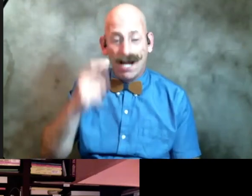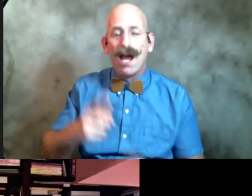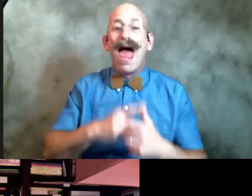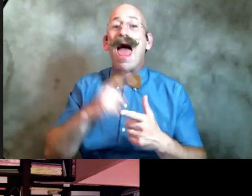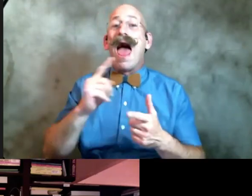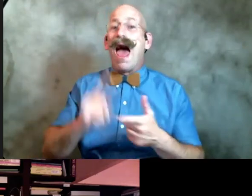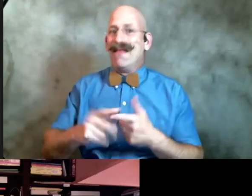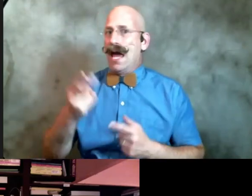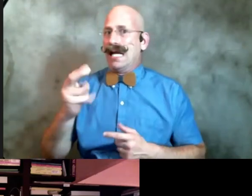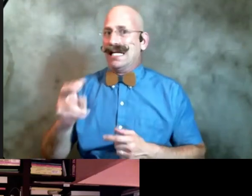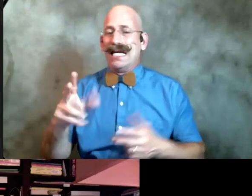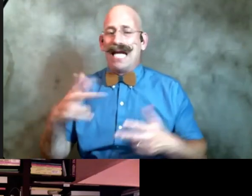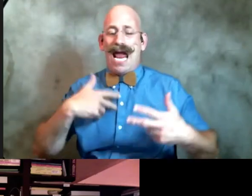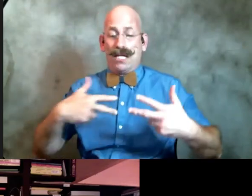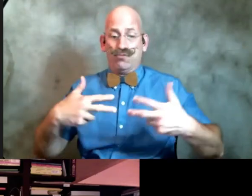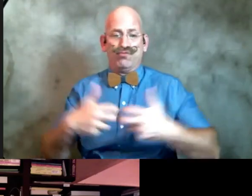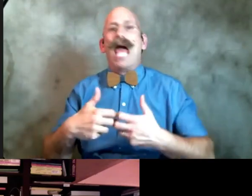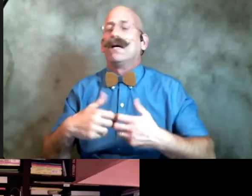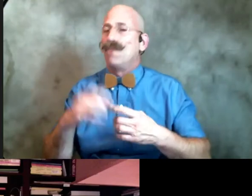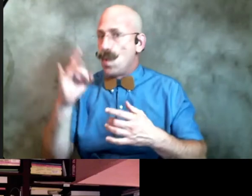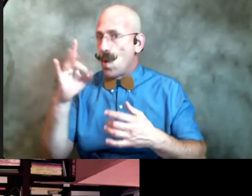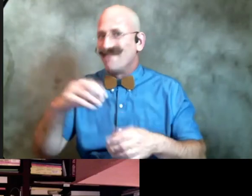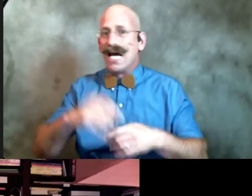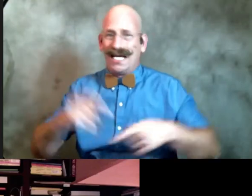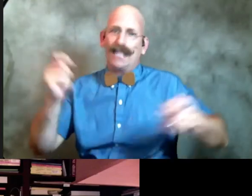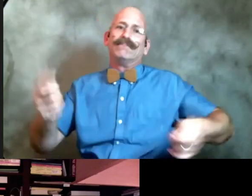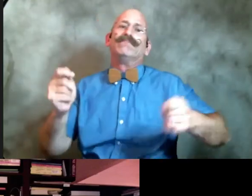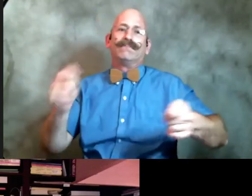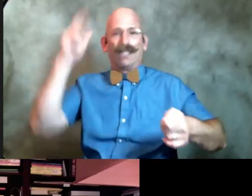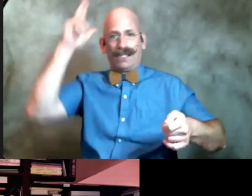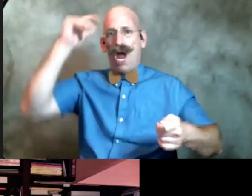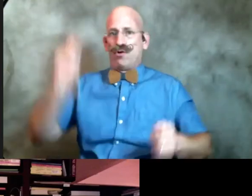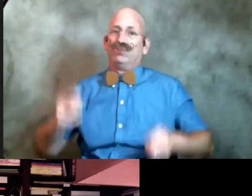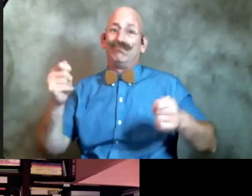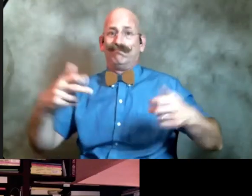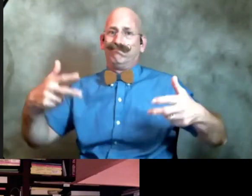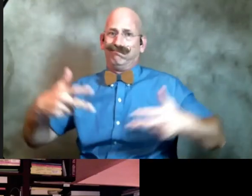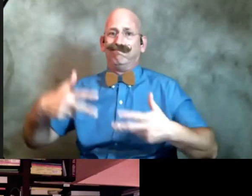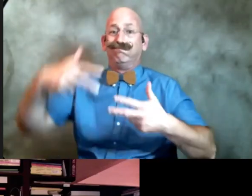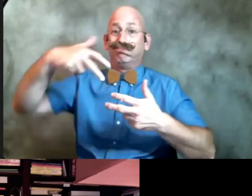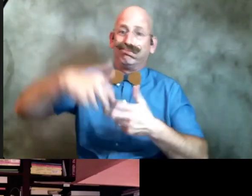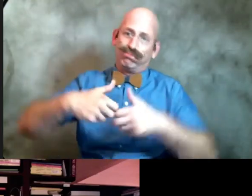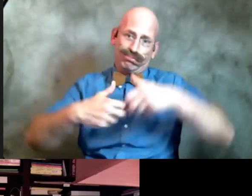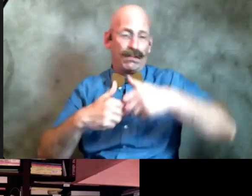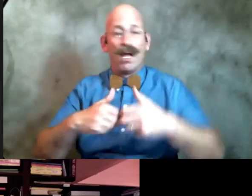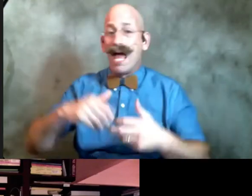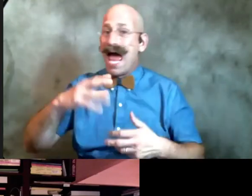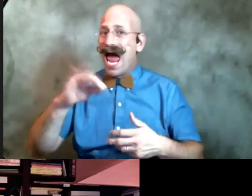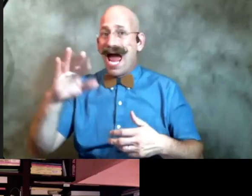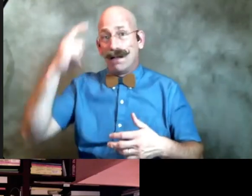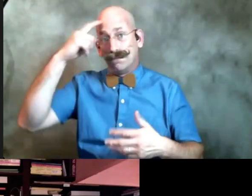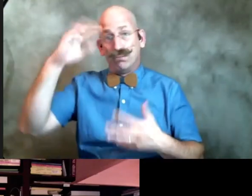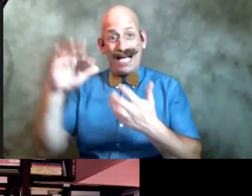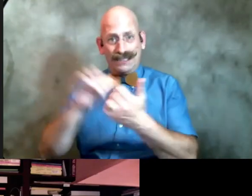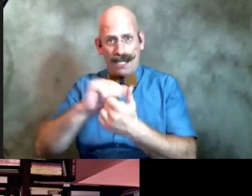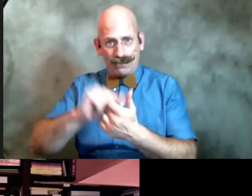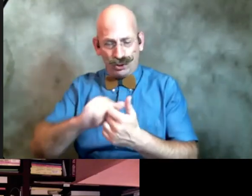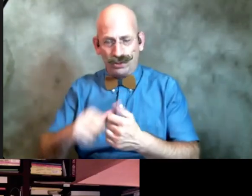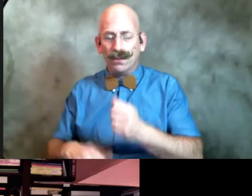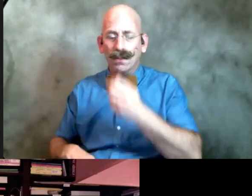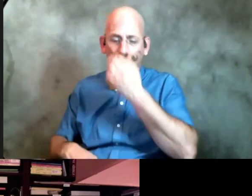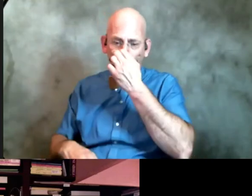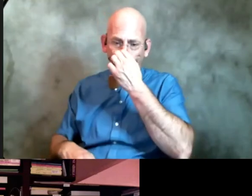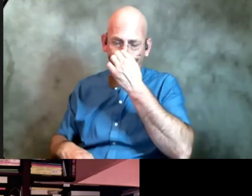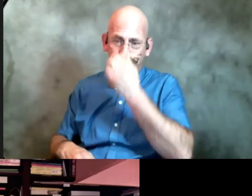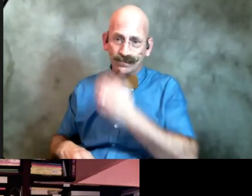of a terrible wreck in a carriage because this was in like the 1860s he got all kinds of brain damage and